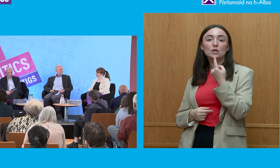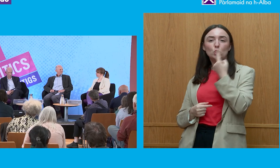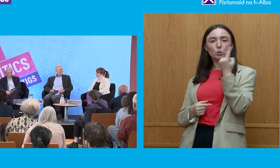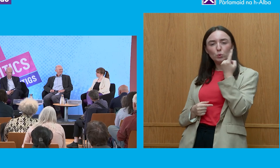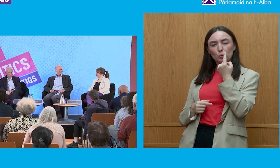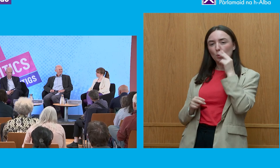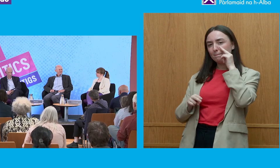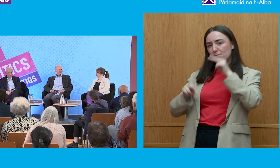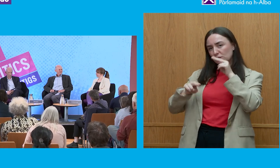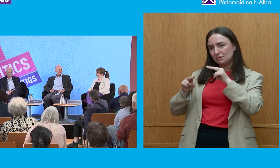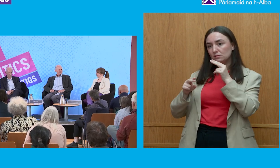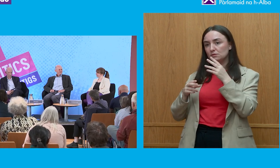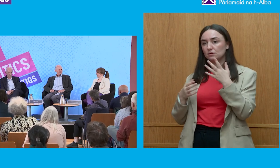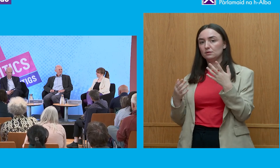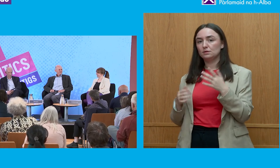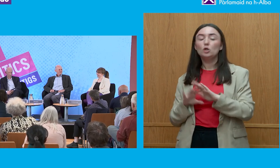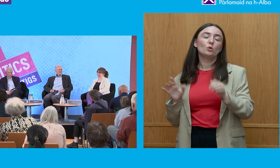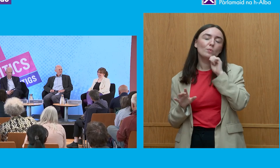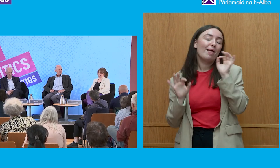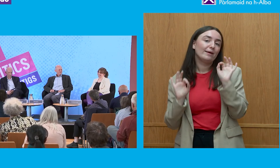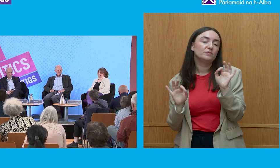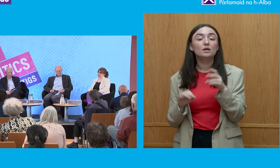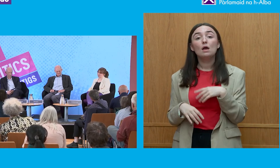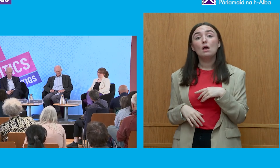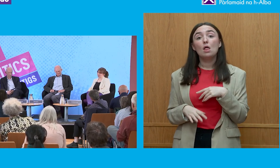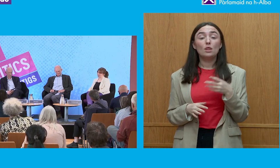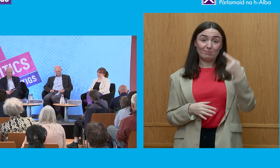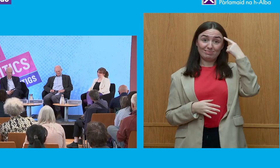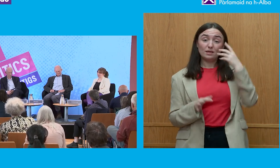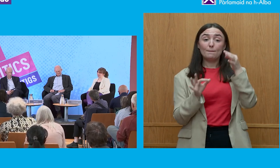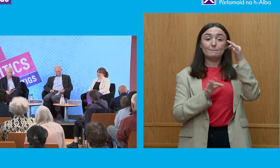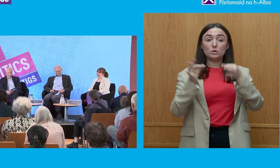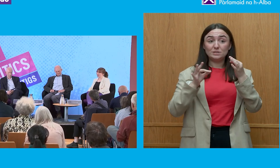no let's be accurate are the politicians right to look after themselves